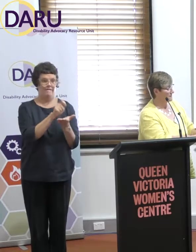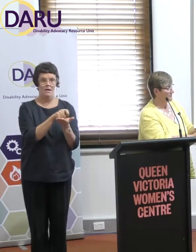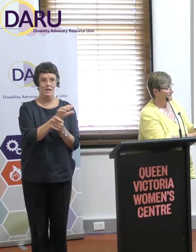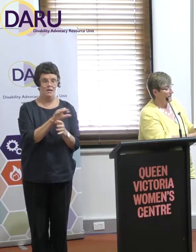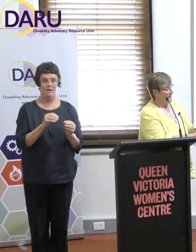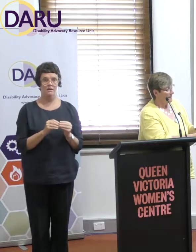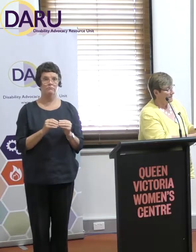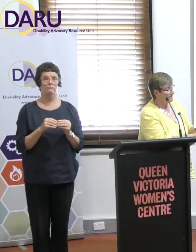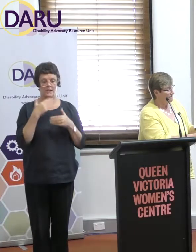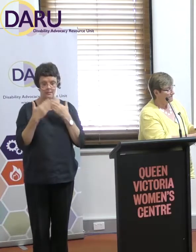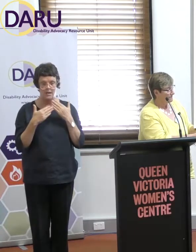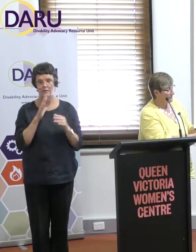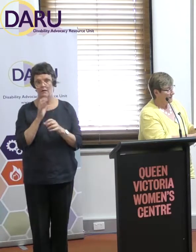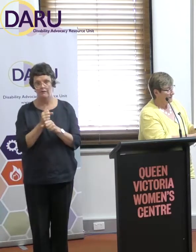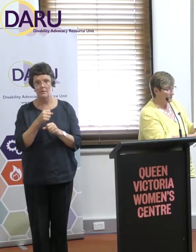whole lot of other things.